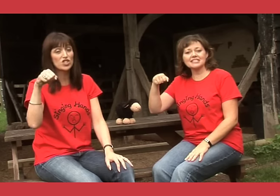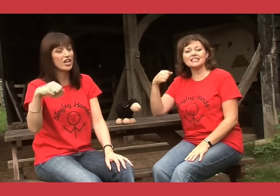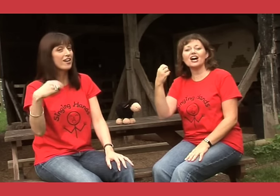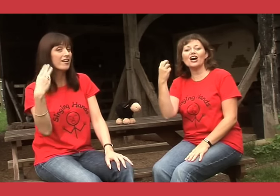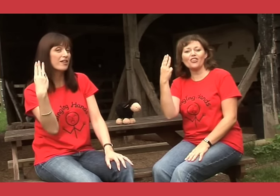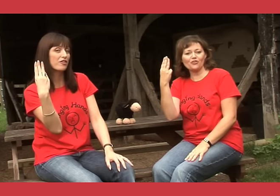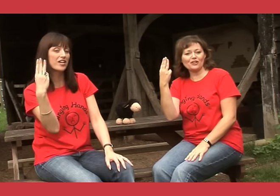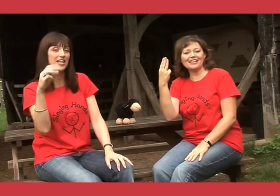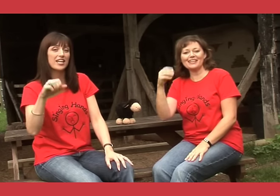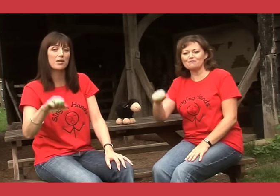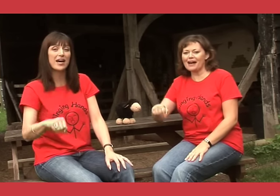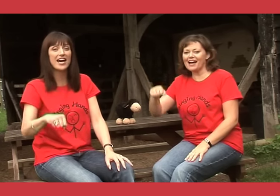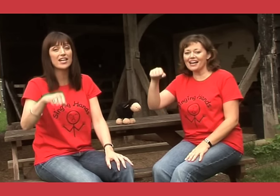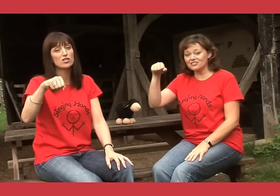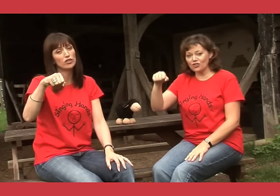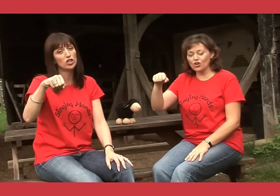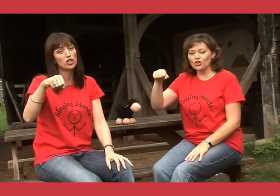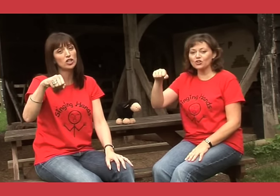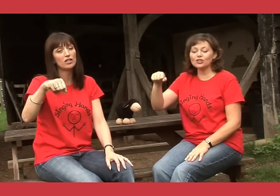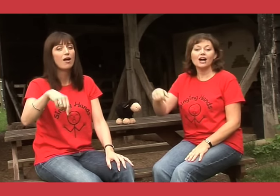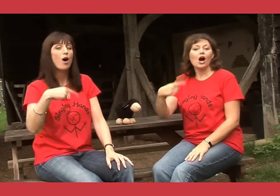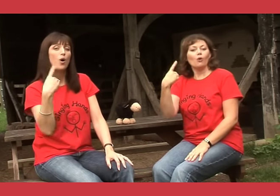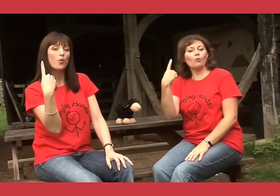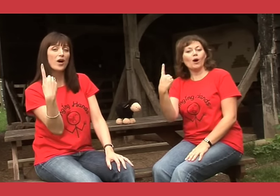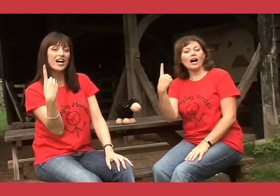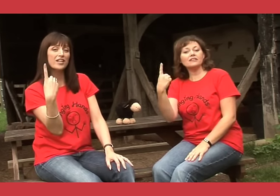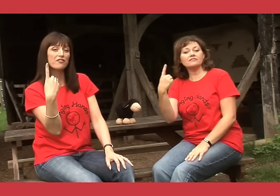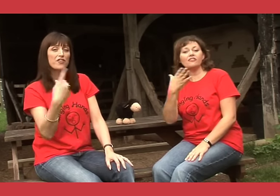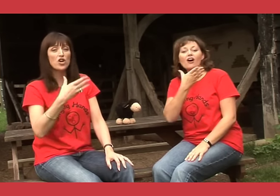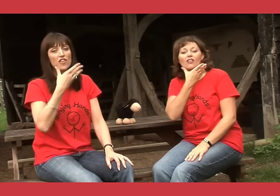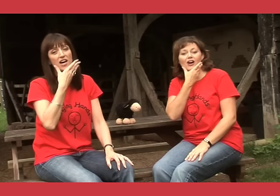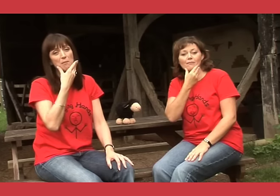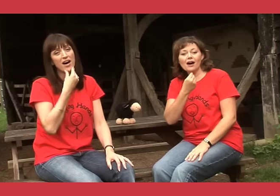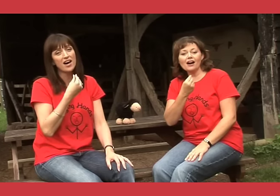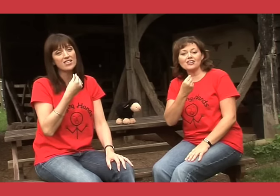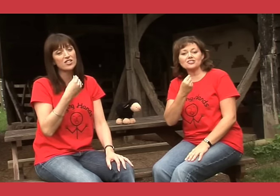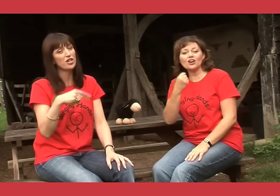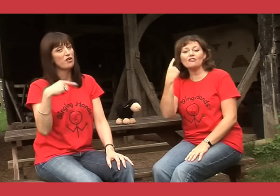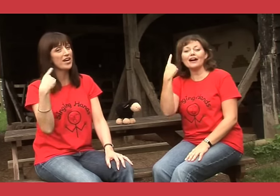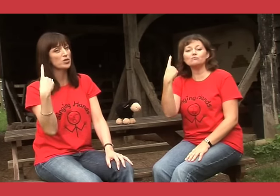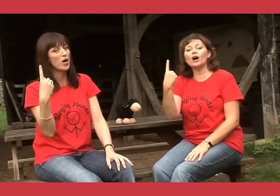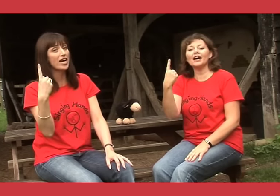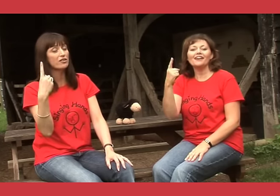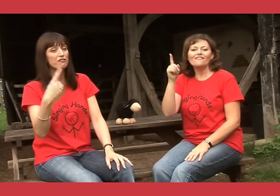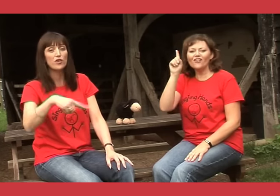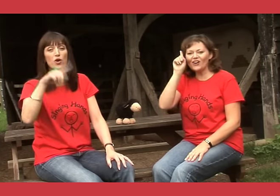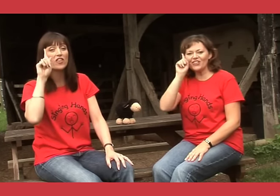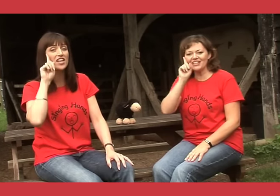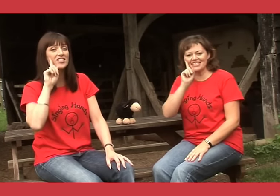sir, three bags full One for the master and one for the